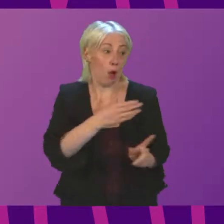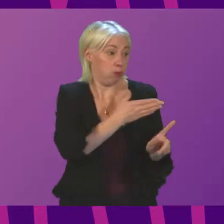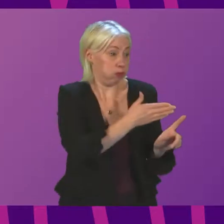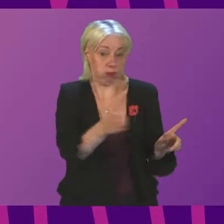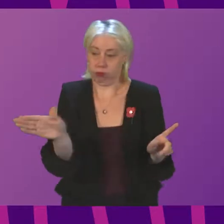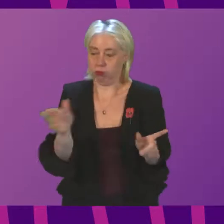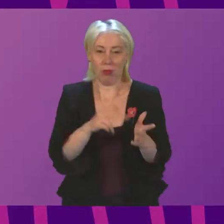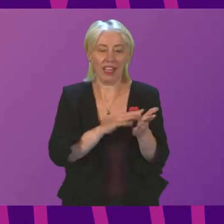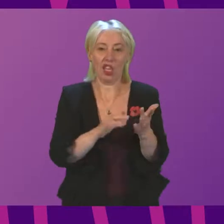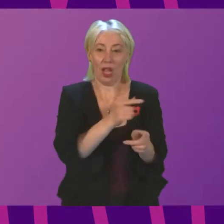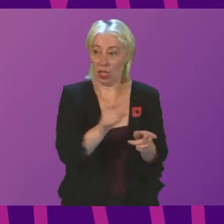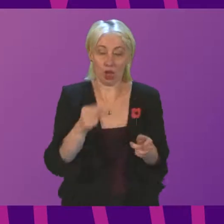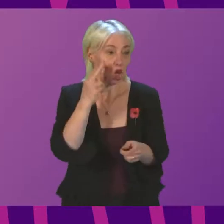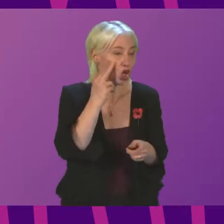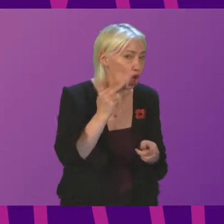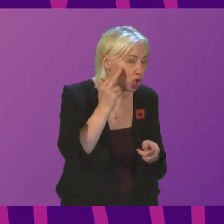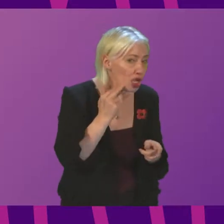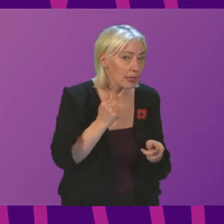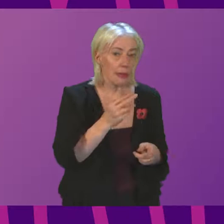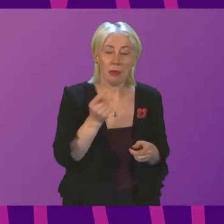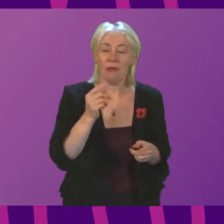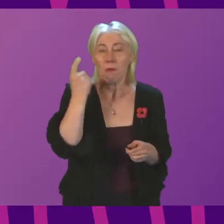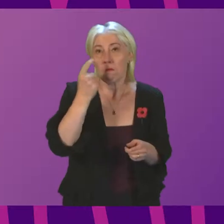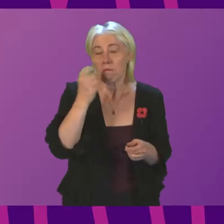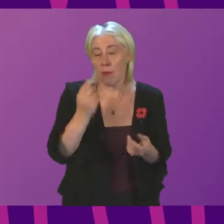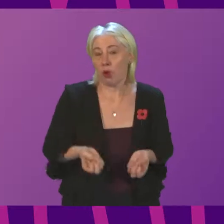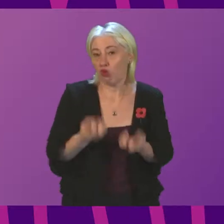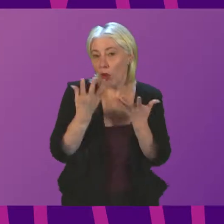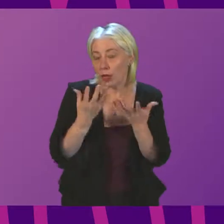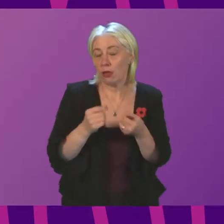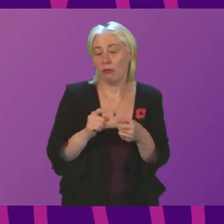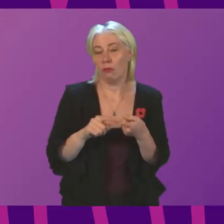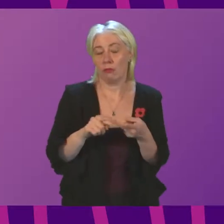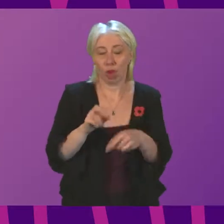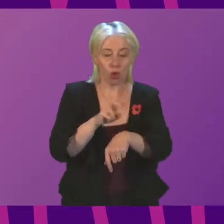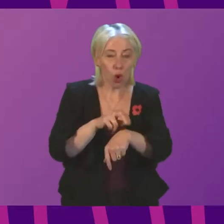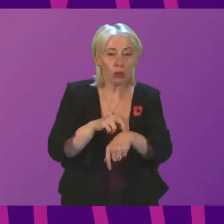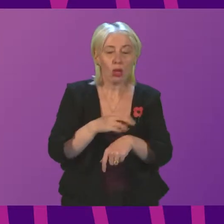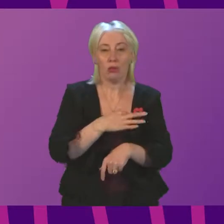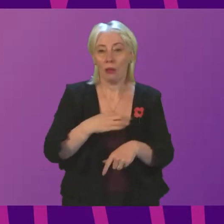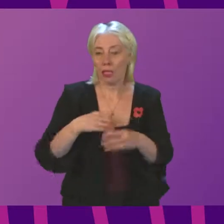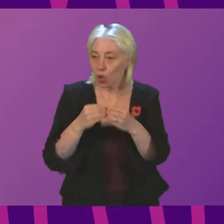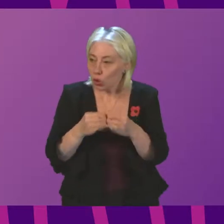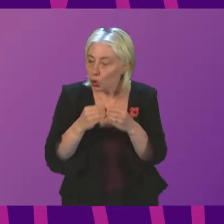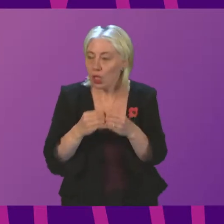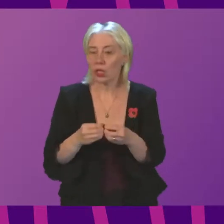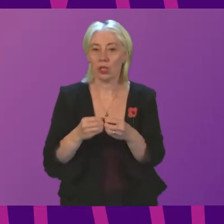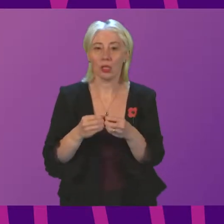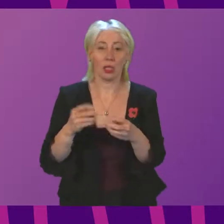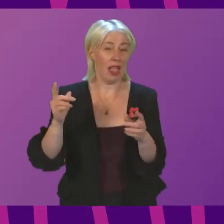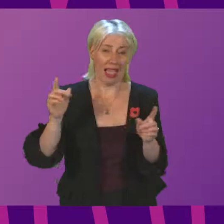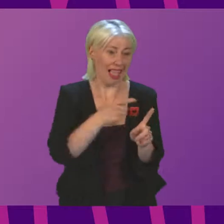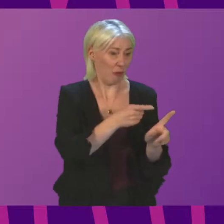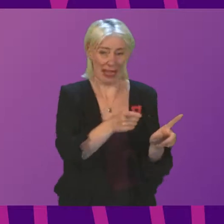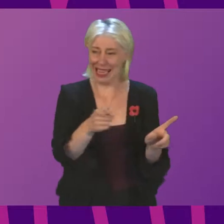NHS, including nurses who are considering strike action. Doctors, medical students, paramedics, nurses, everyone in the NHS